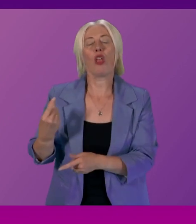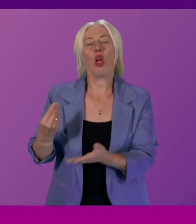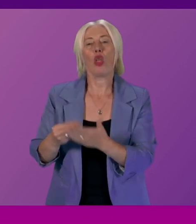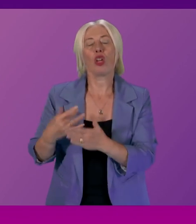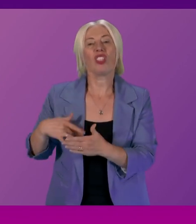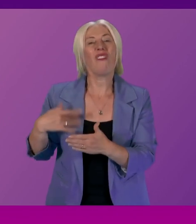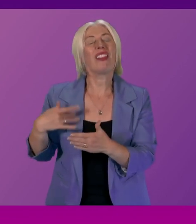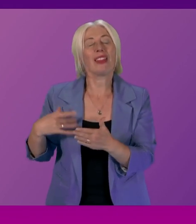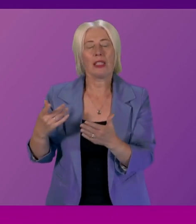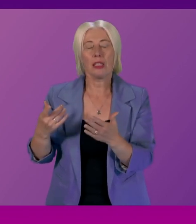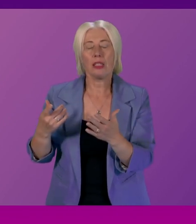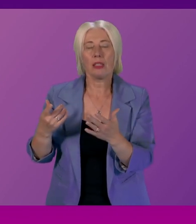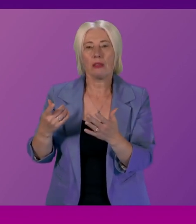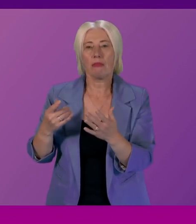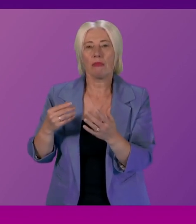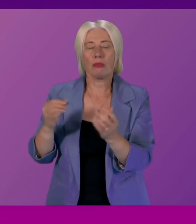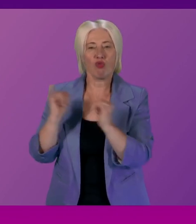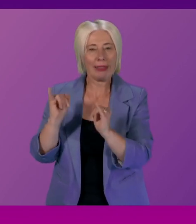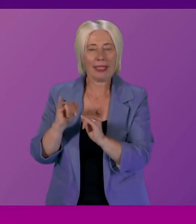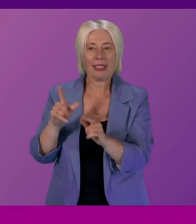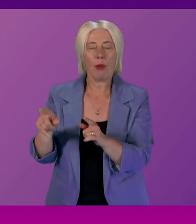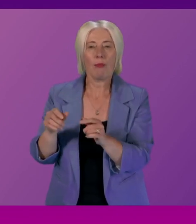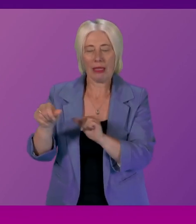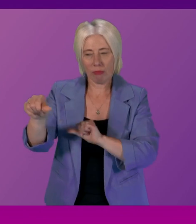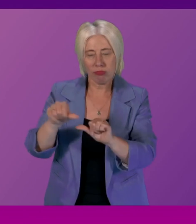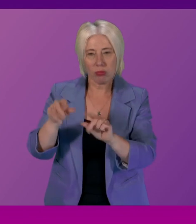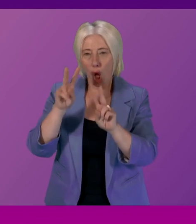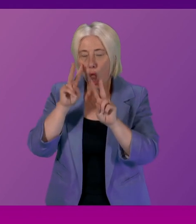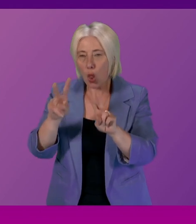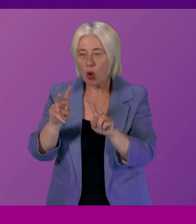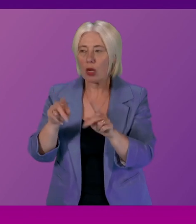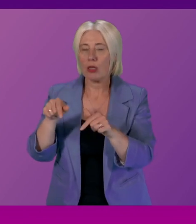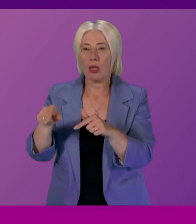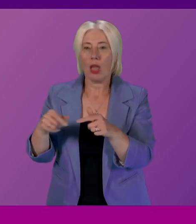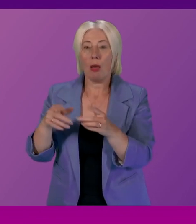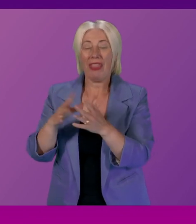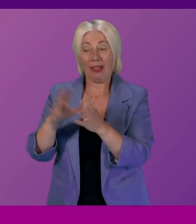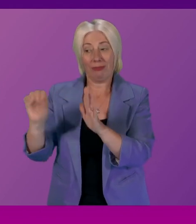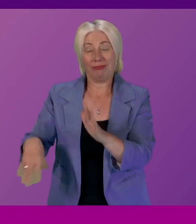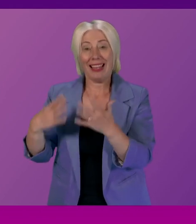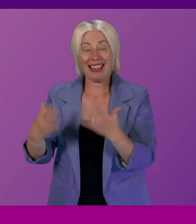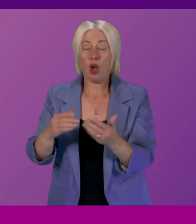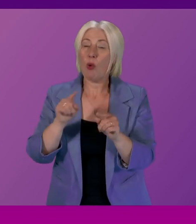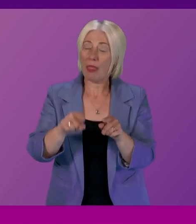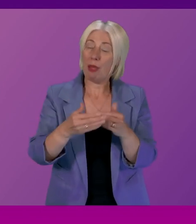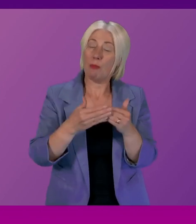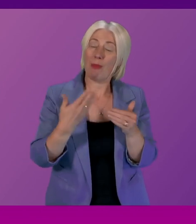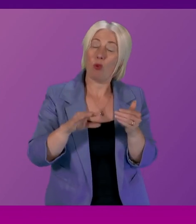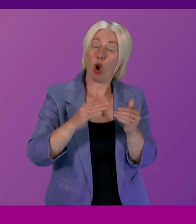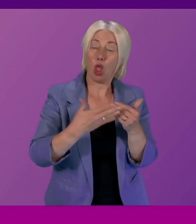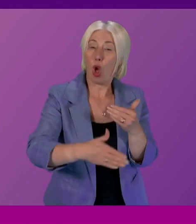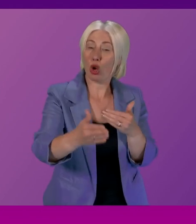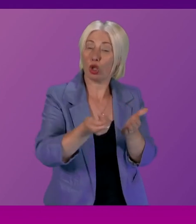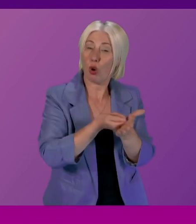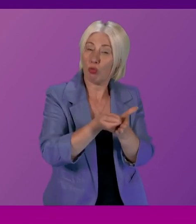Scotland Act will have expired before these long-term measures can take effect Both tenants and landlords need